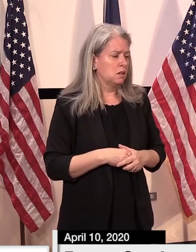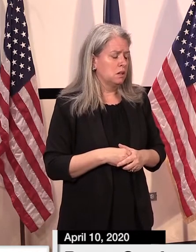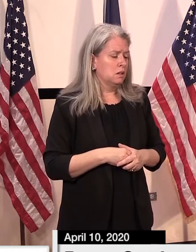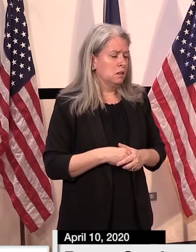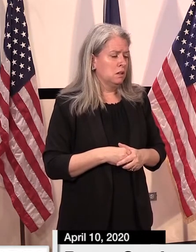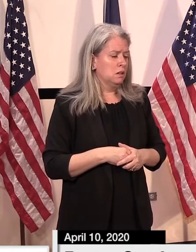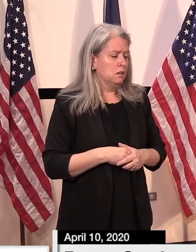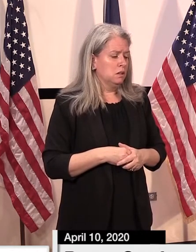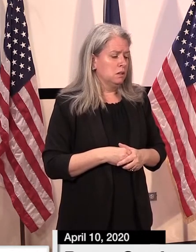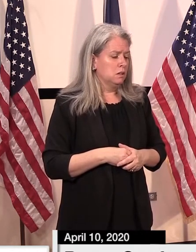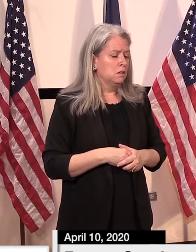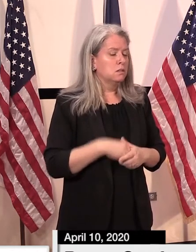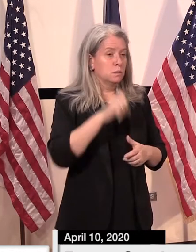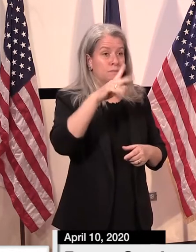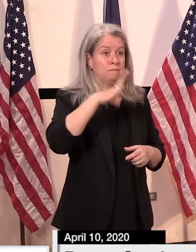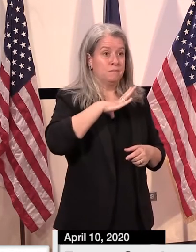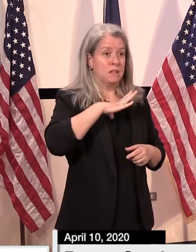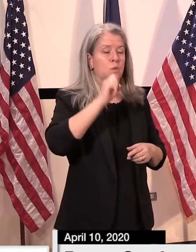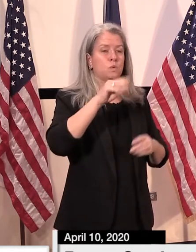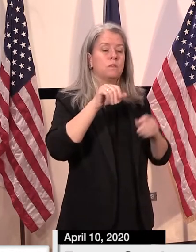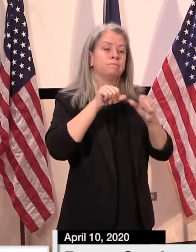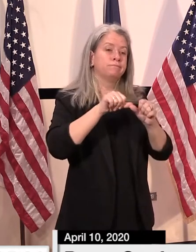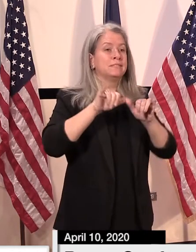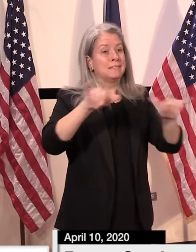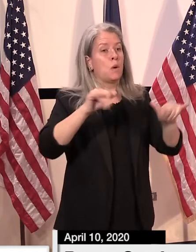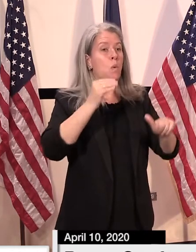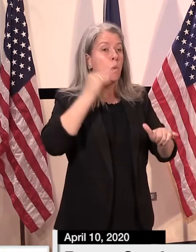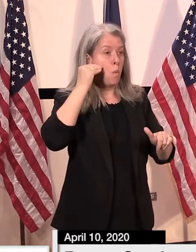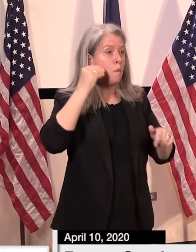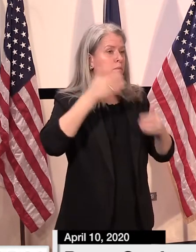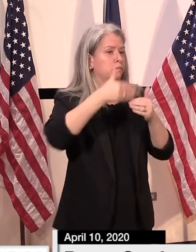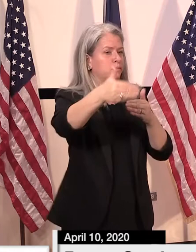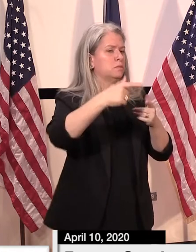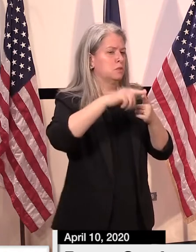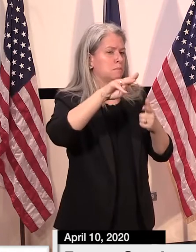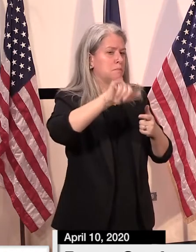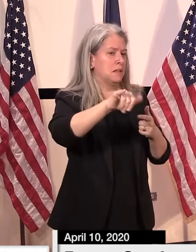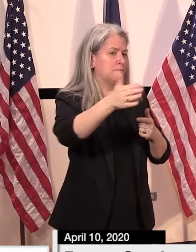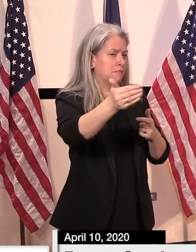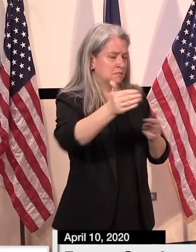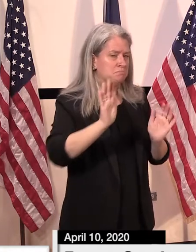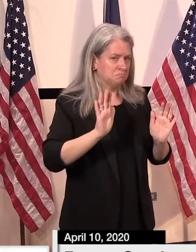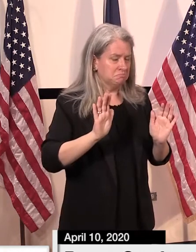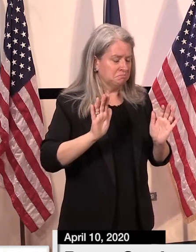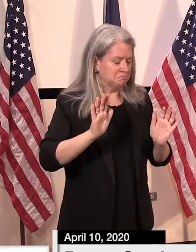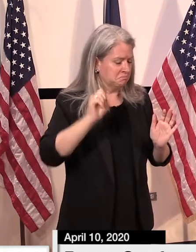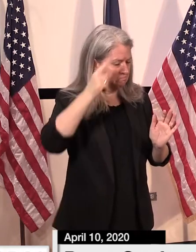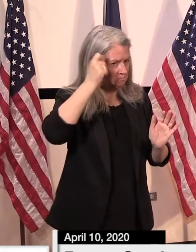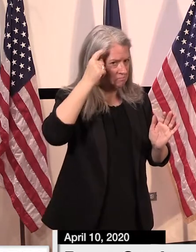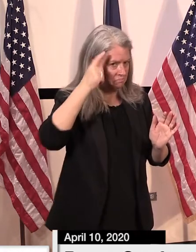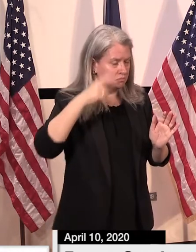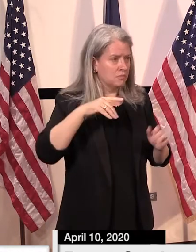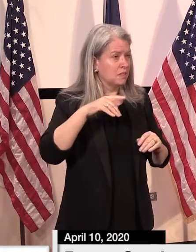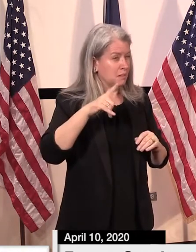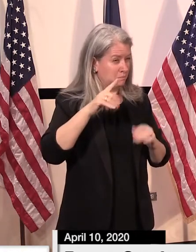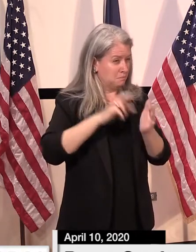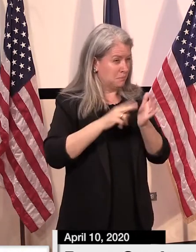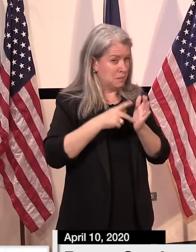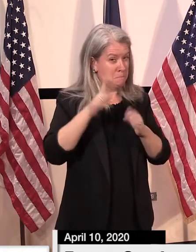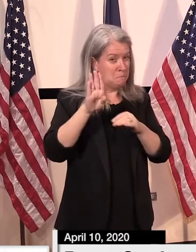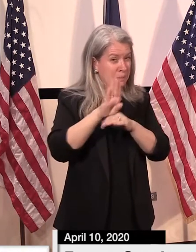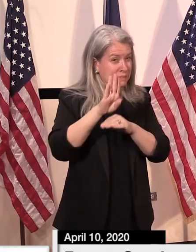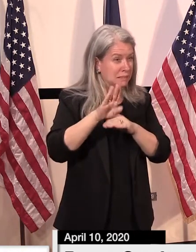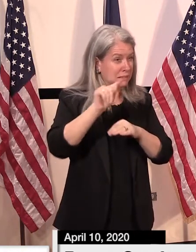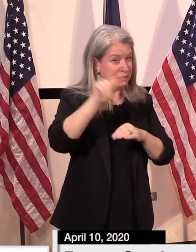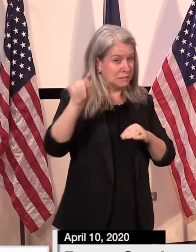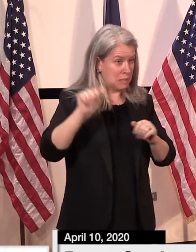As long as the stay-in-place order is in place, and I know how fluid the situation is, is there any chance that businesses are going to be able to